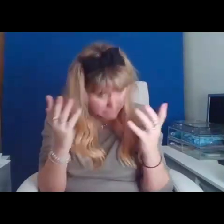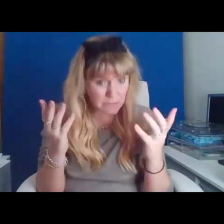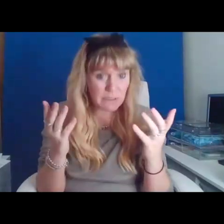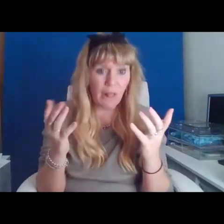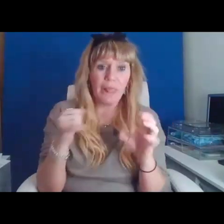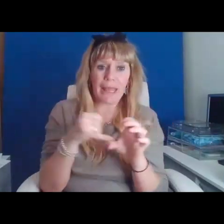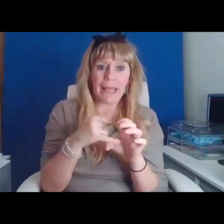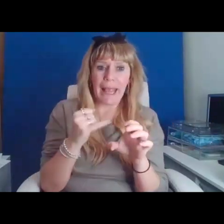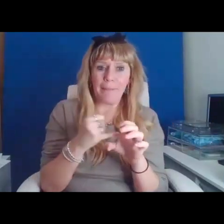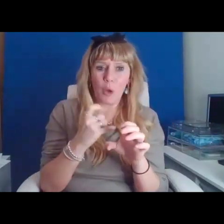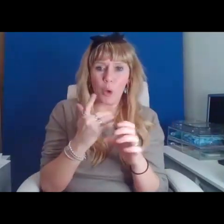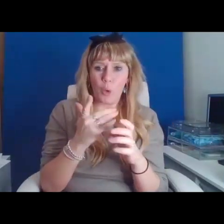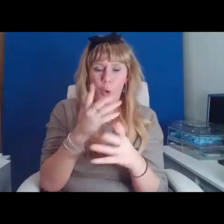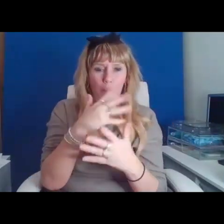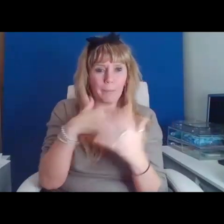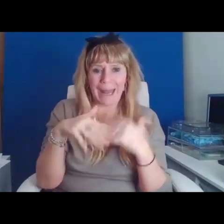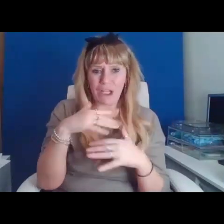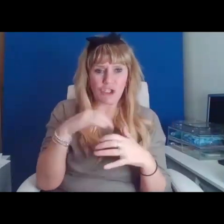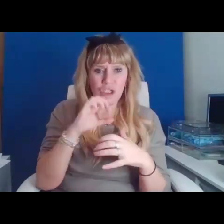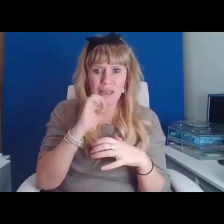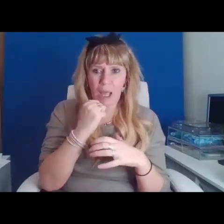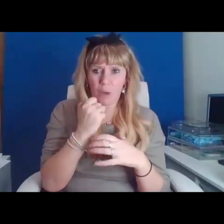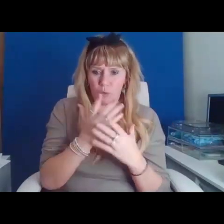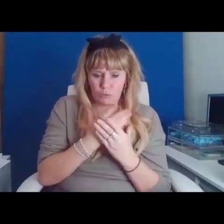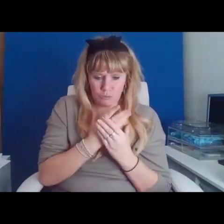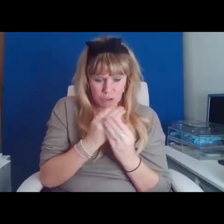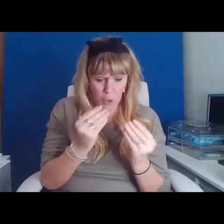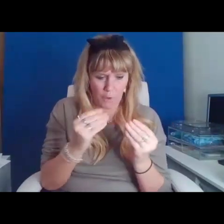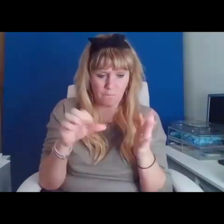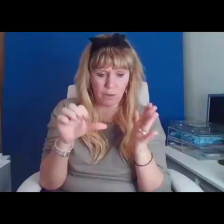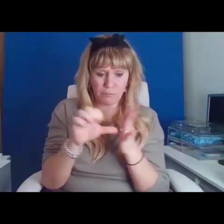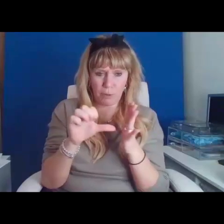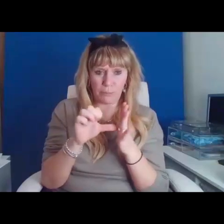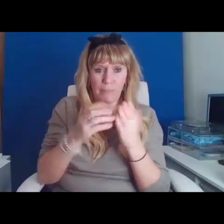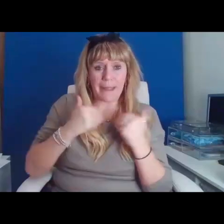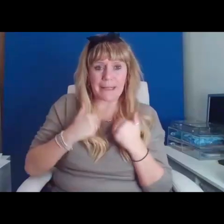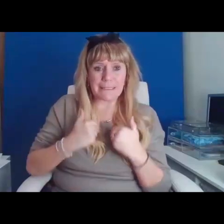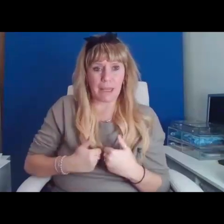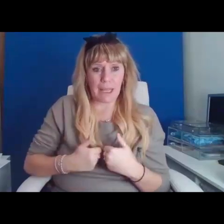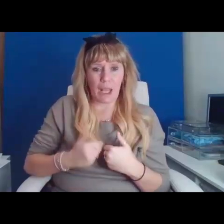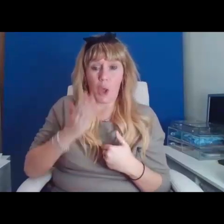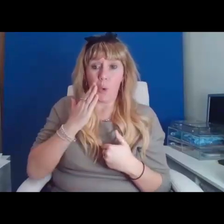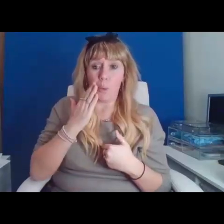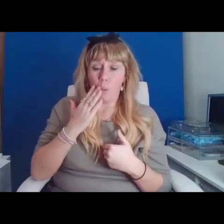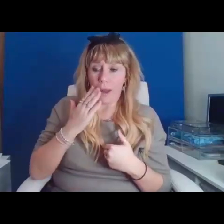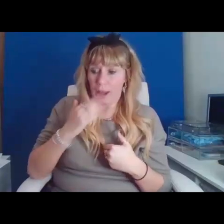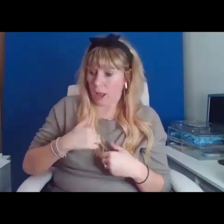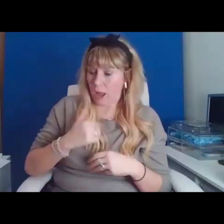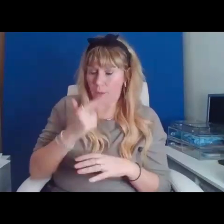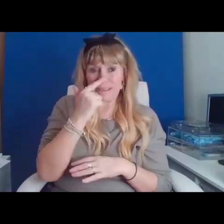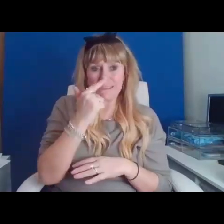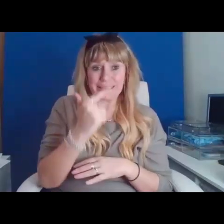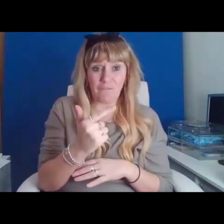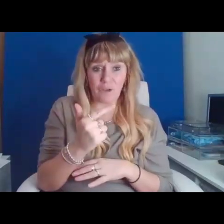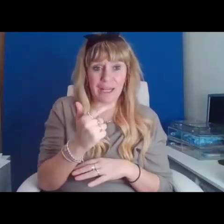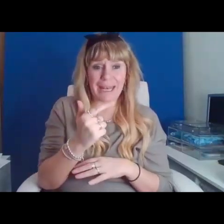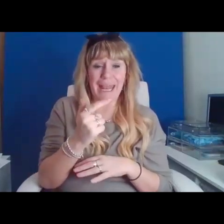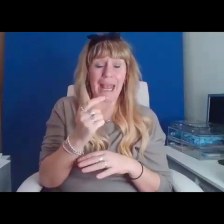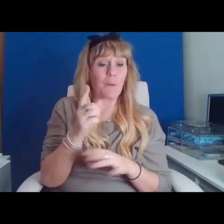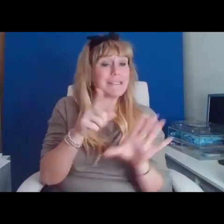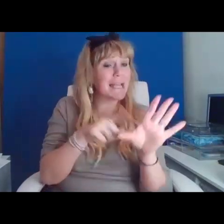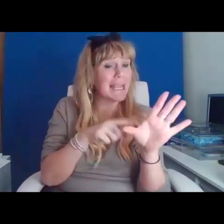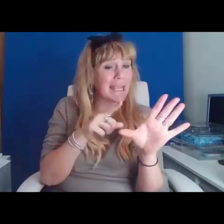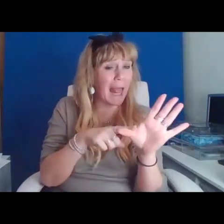to resolve the problem that is me. When I was seven, it was a bright yellow solution, modestly